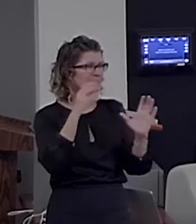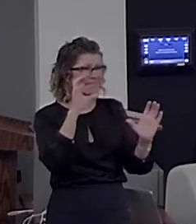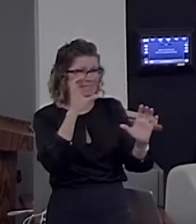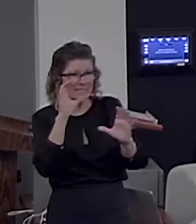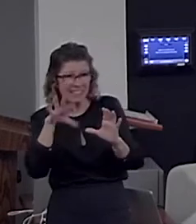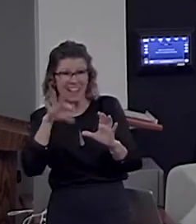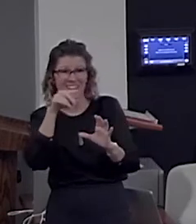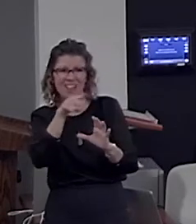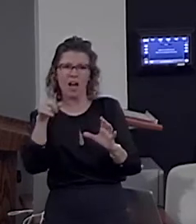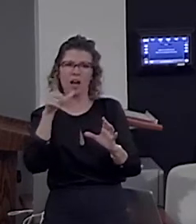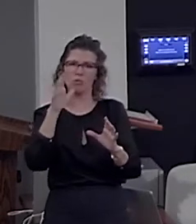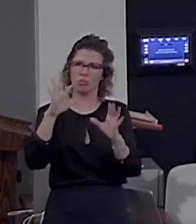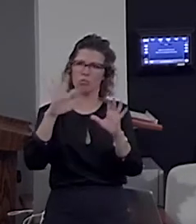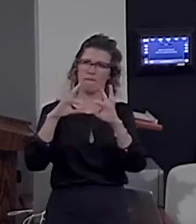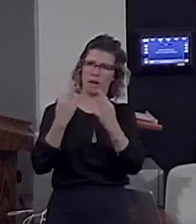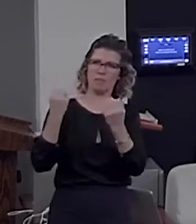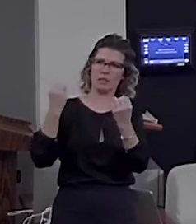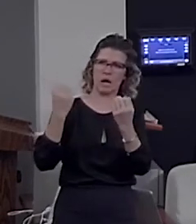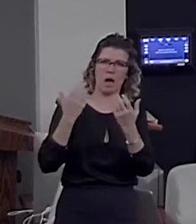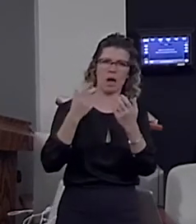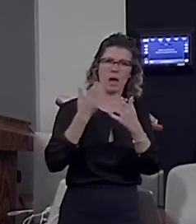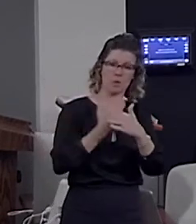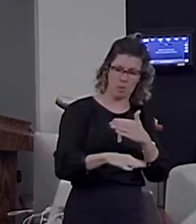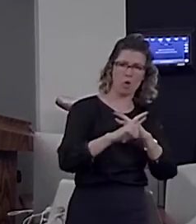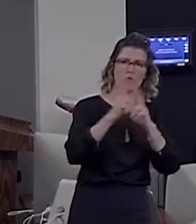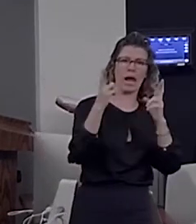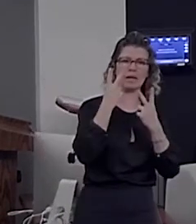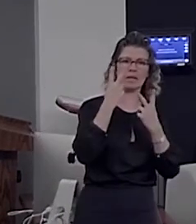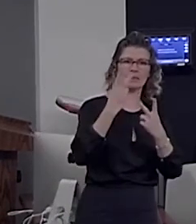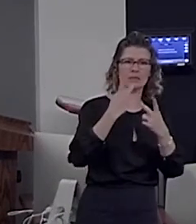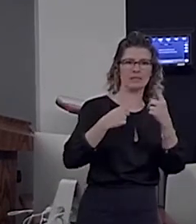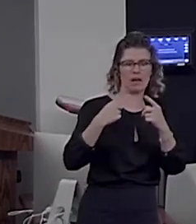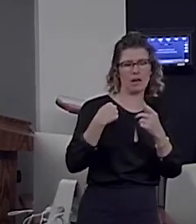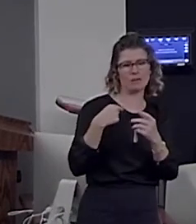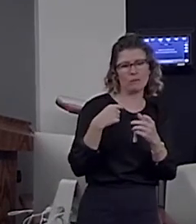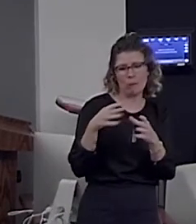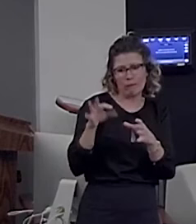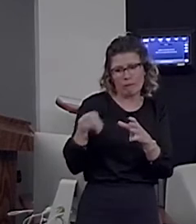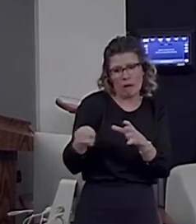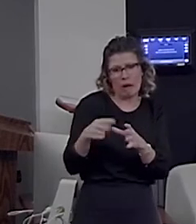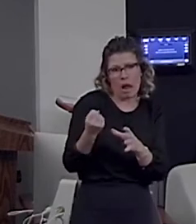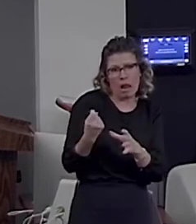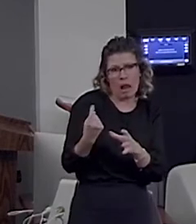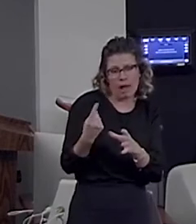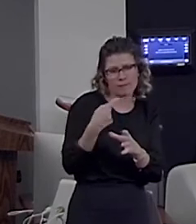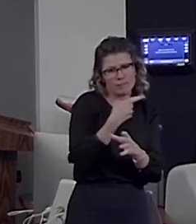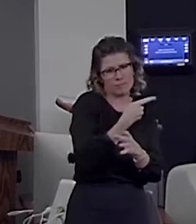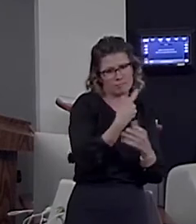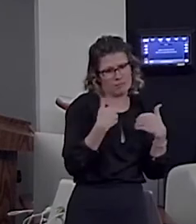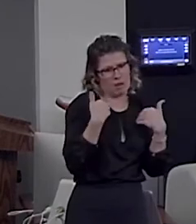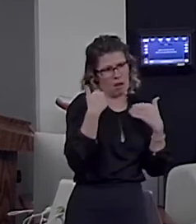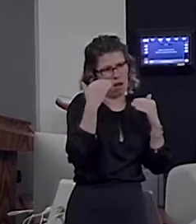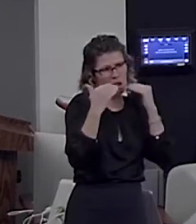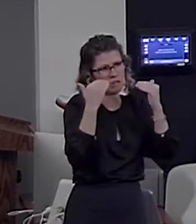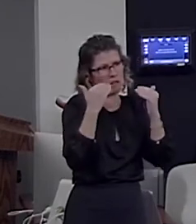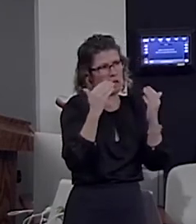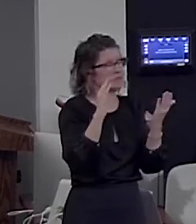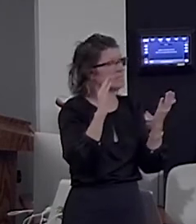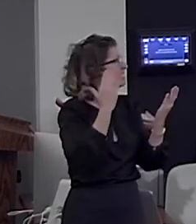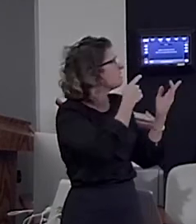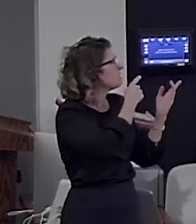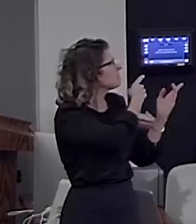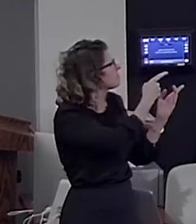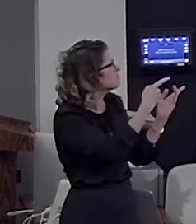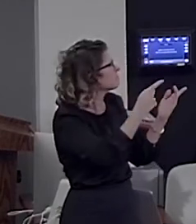exposed right from birth. But, in that study, at least, which, of course, we were studying young adults. It didn't seem to make much of a